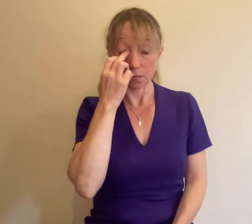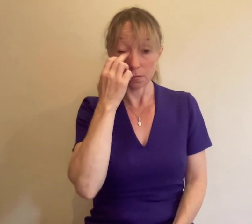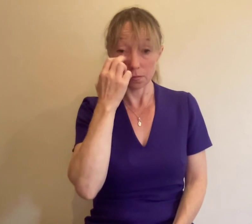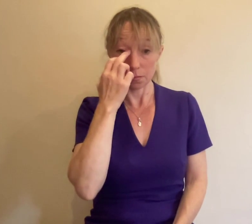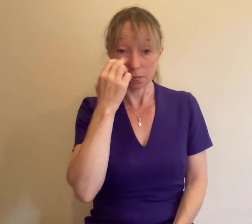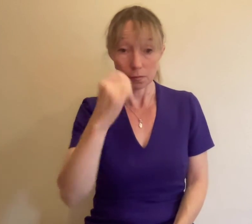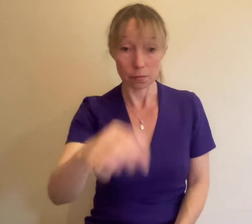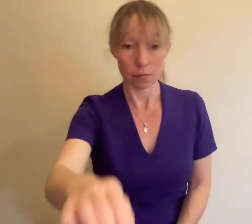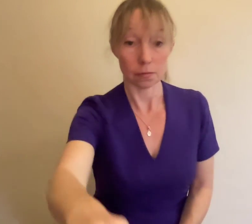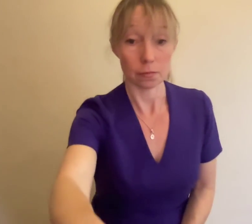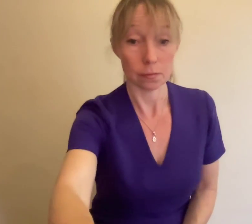The